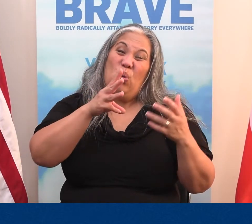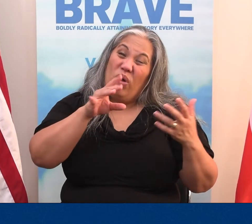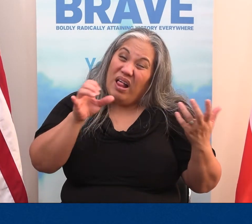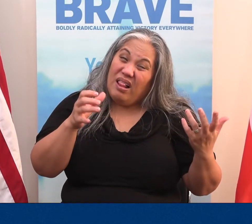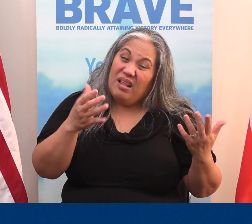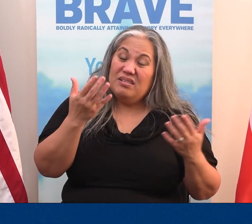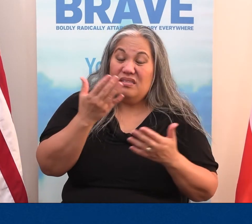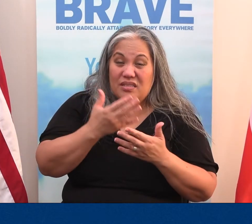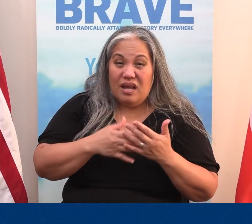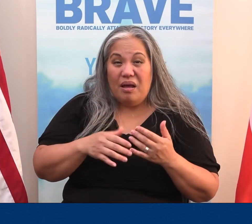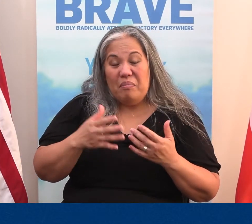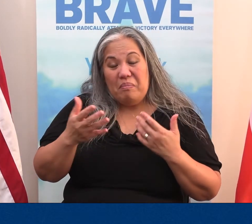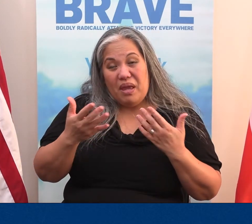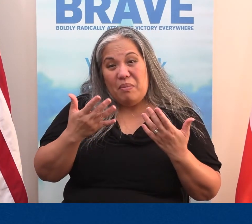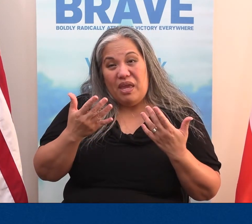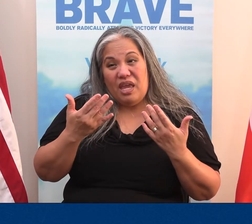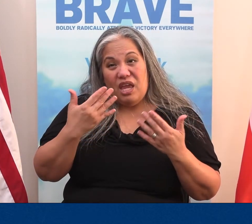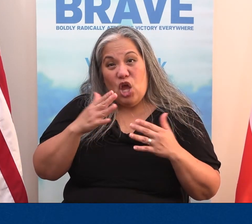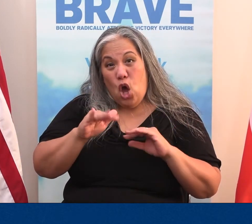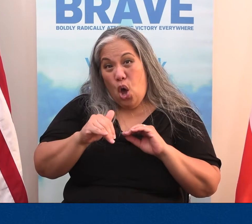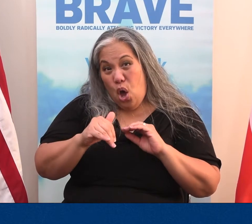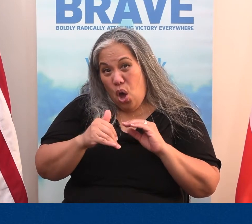So, well, some, maybe all.